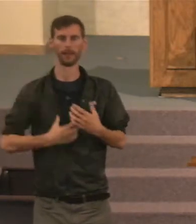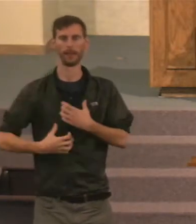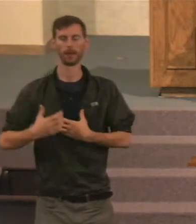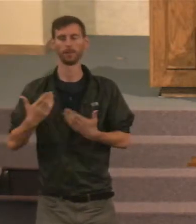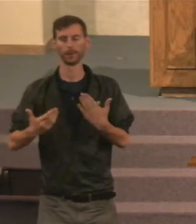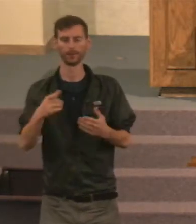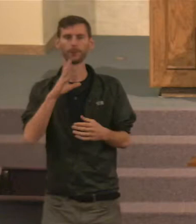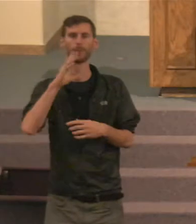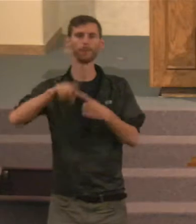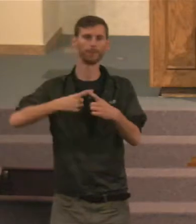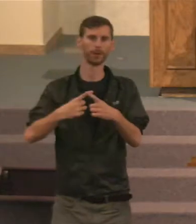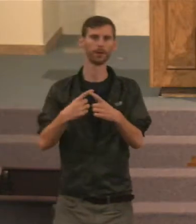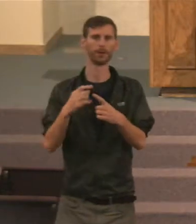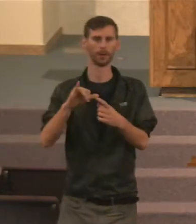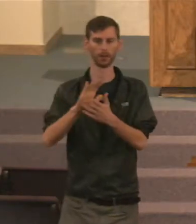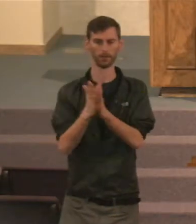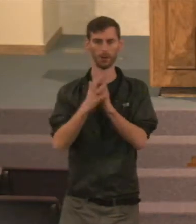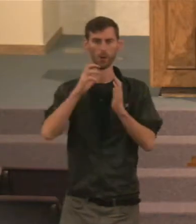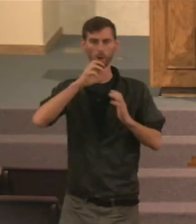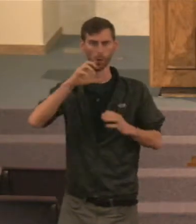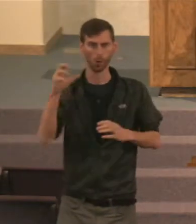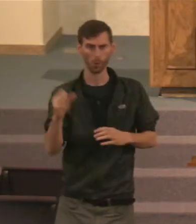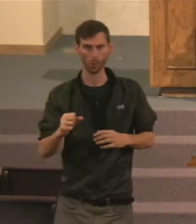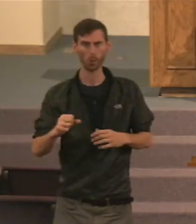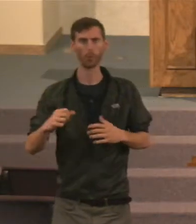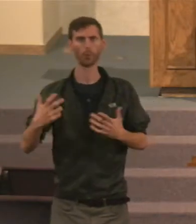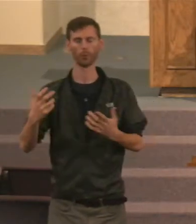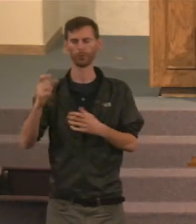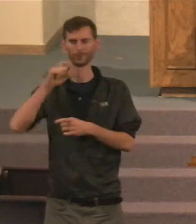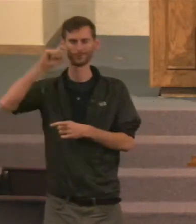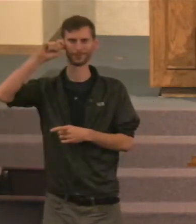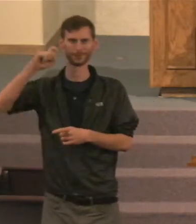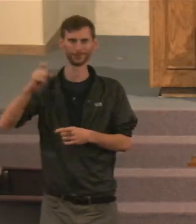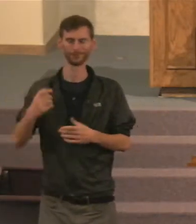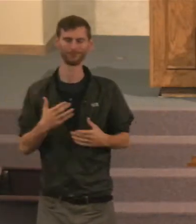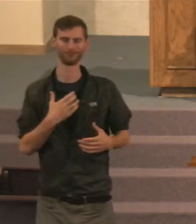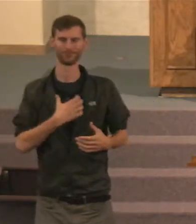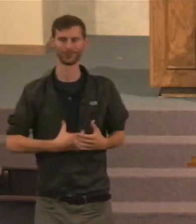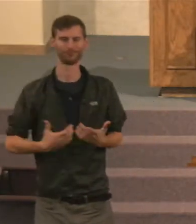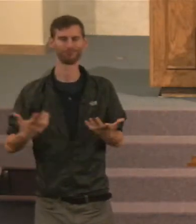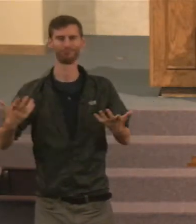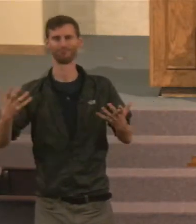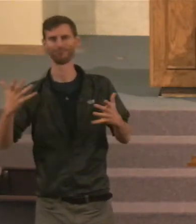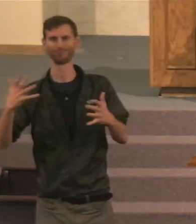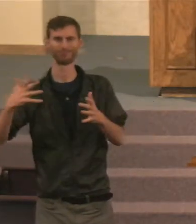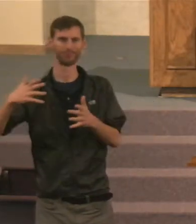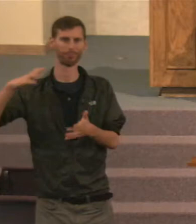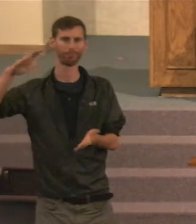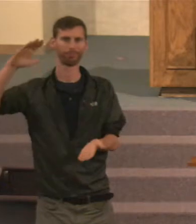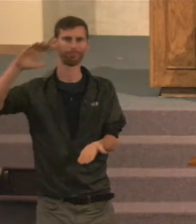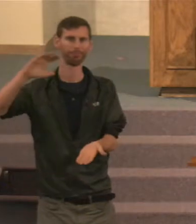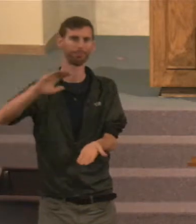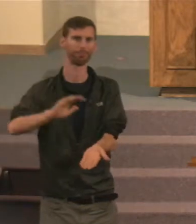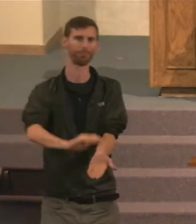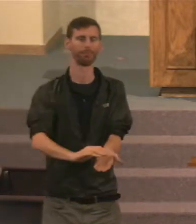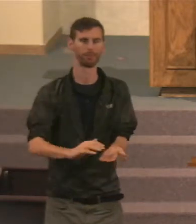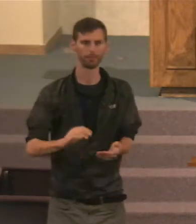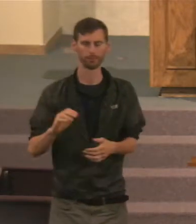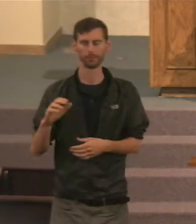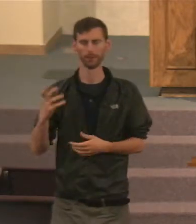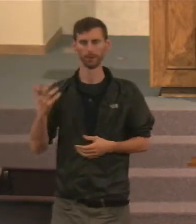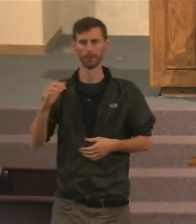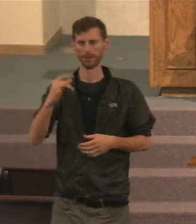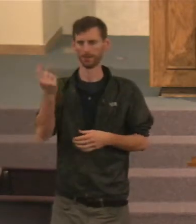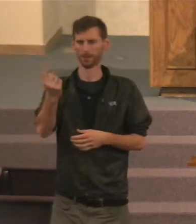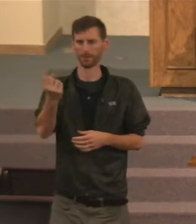even the stimulants that might be had are not sufficient to give him back that desire. And so it's just